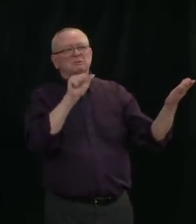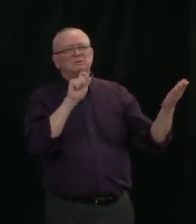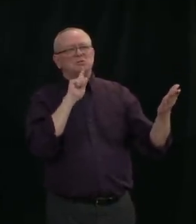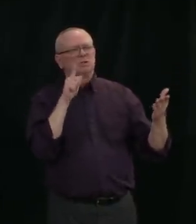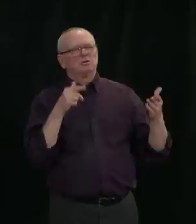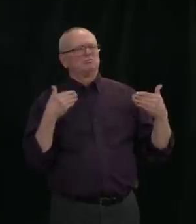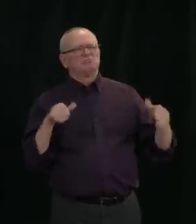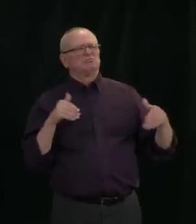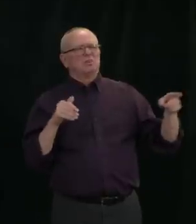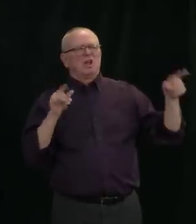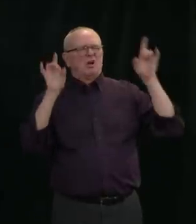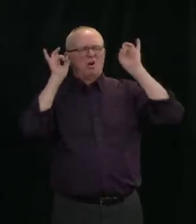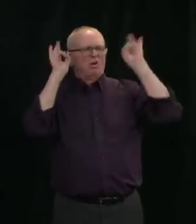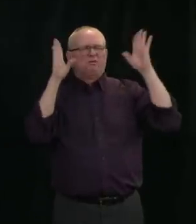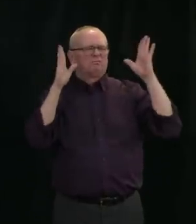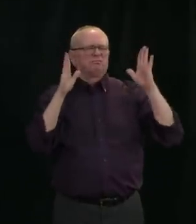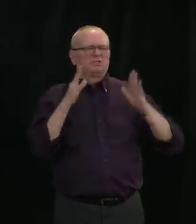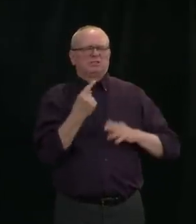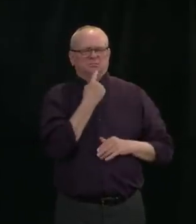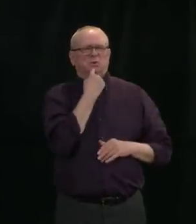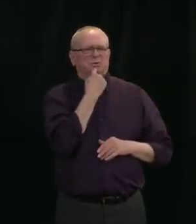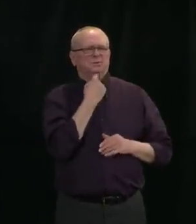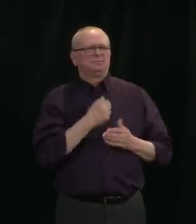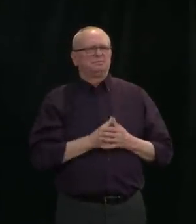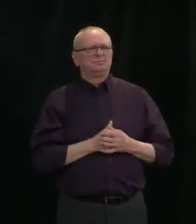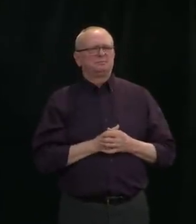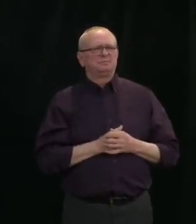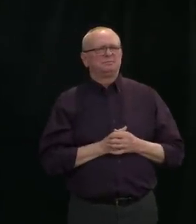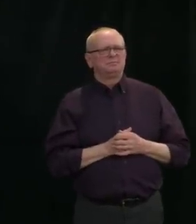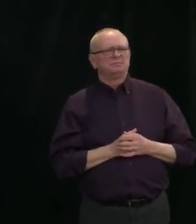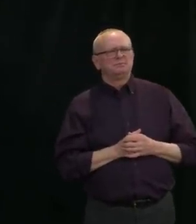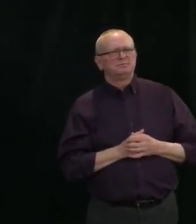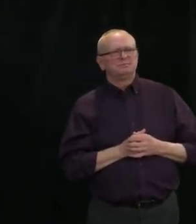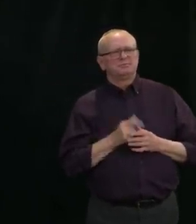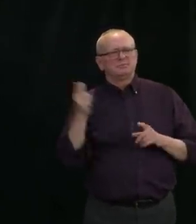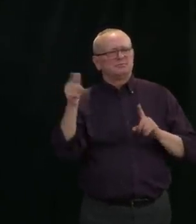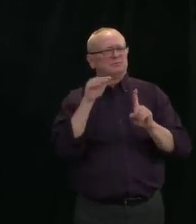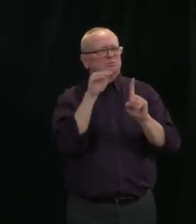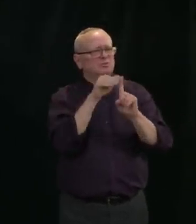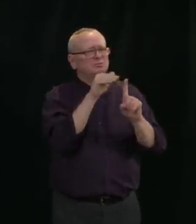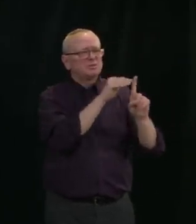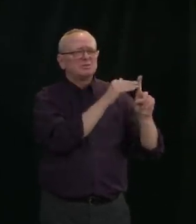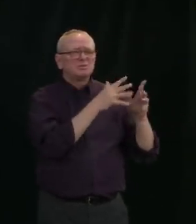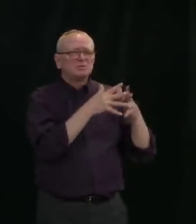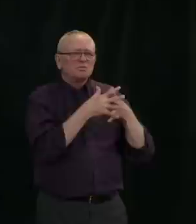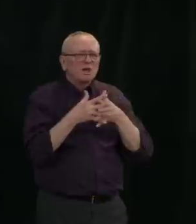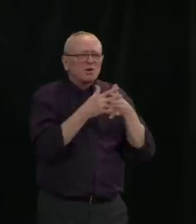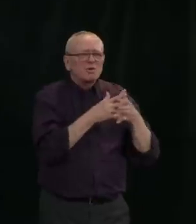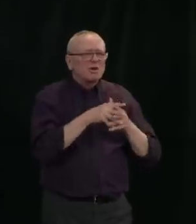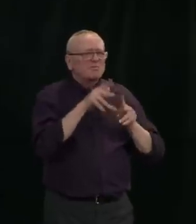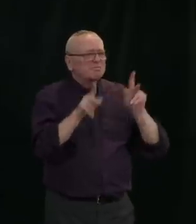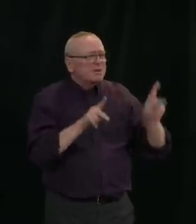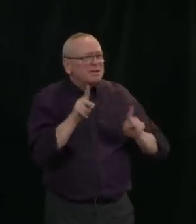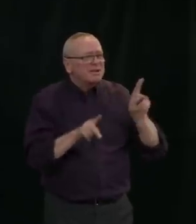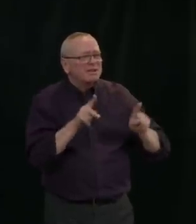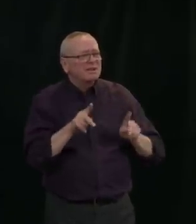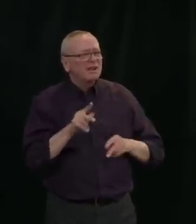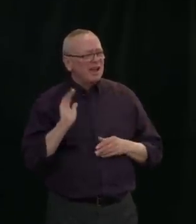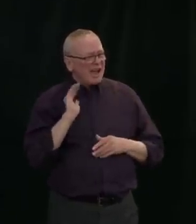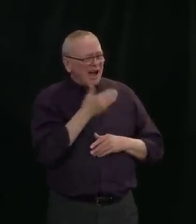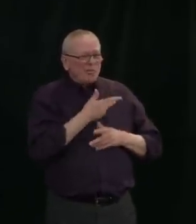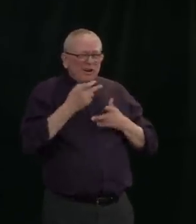And again, I would remind our American friends and neighbors that we've always been there together in